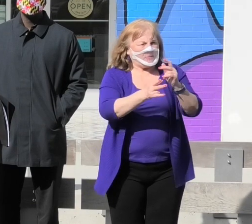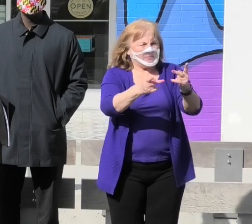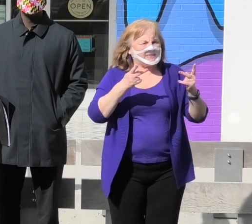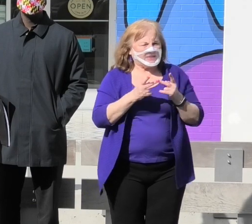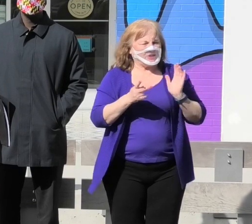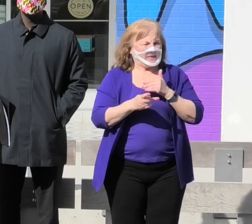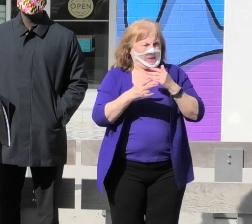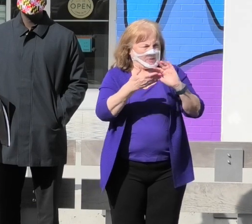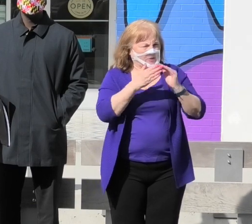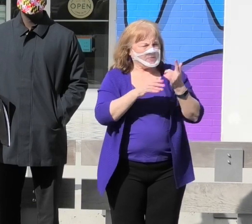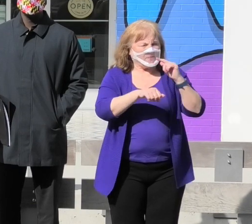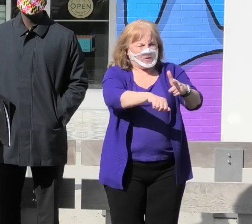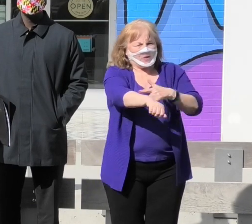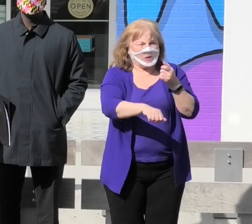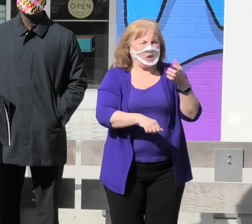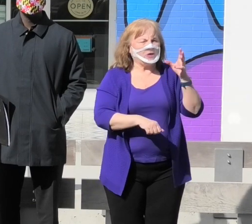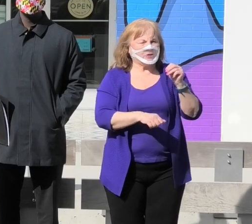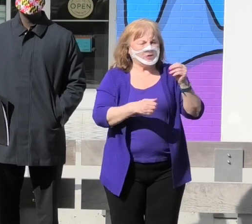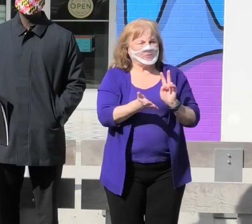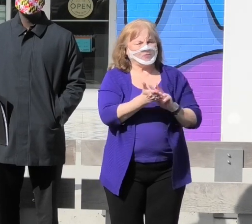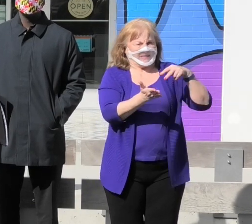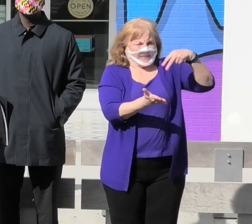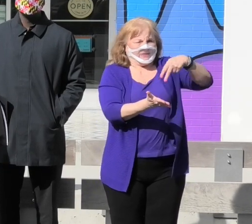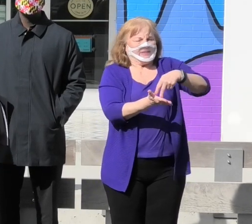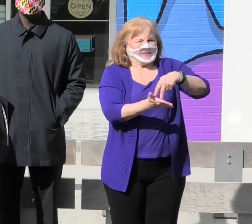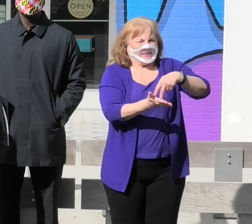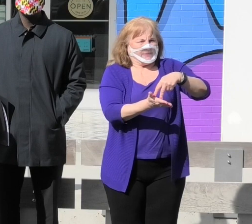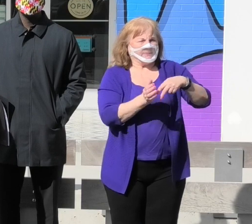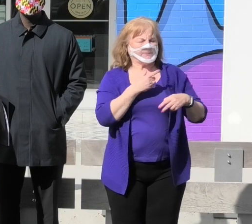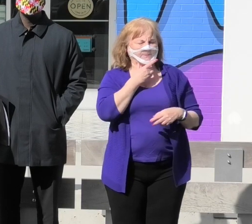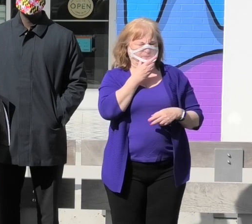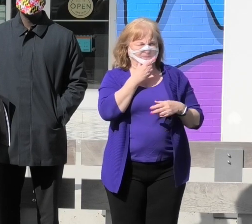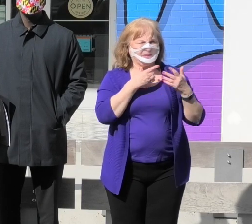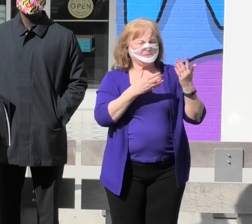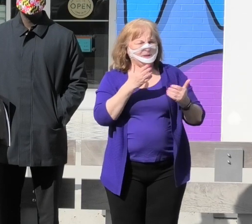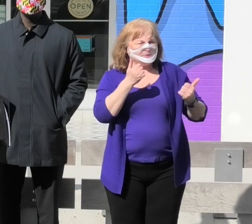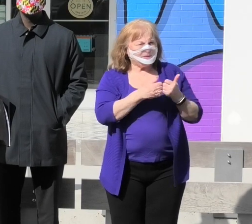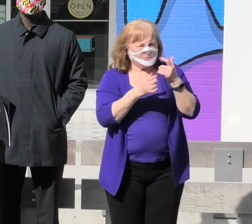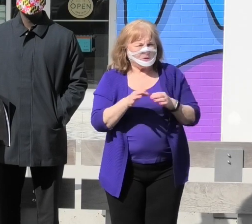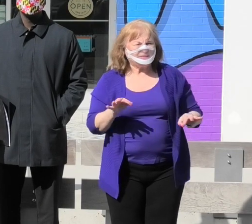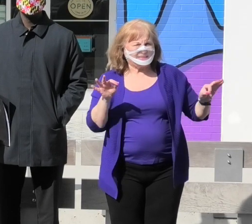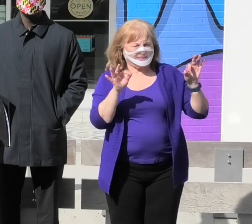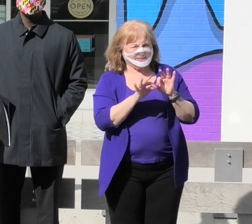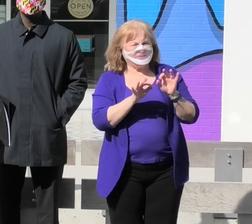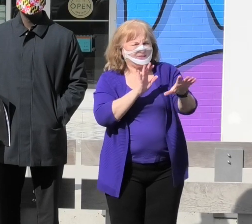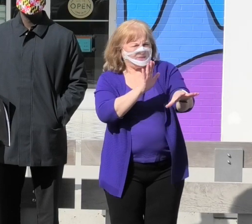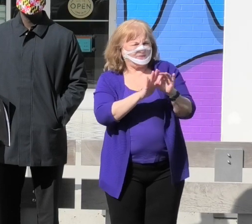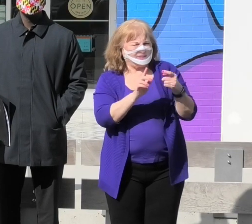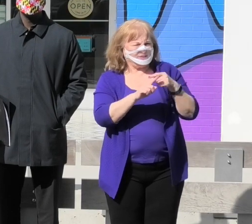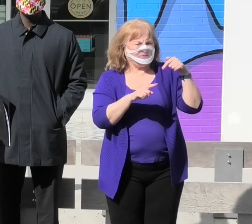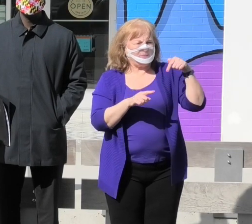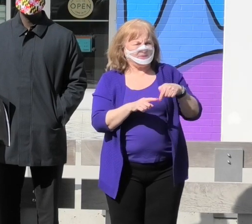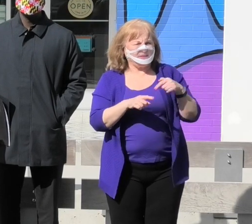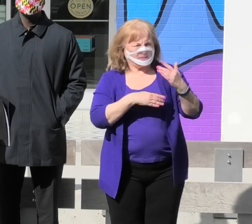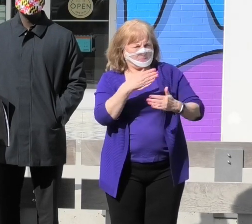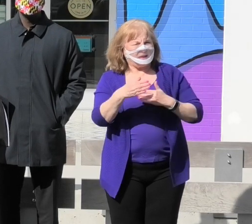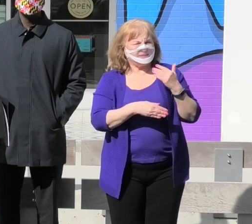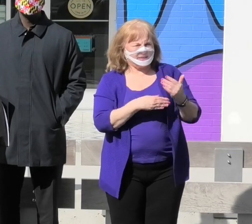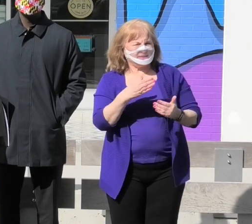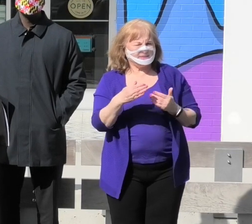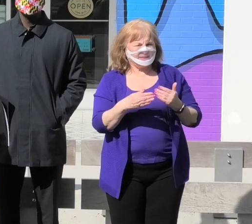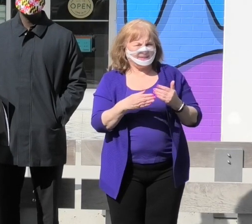community for the long-term resiliency. Perhaps the most significant finding from this process